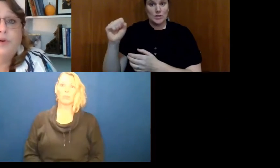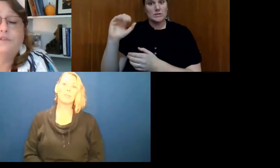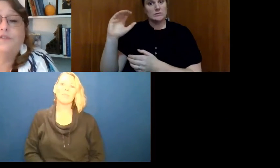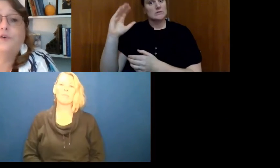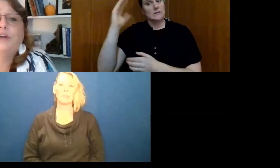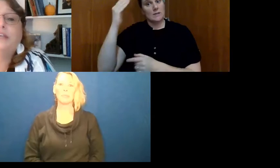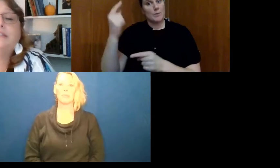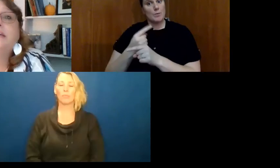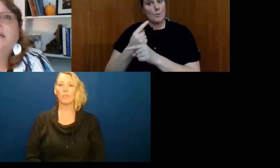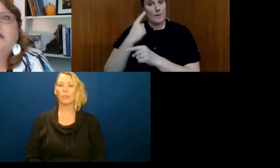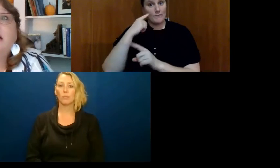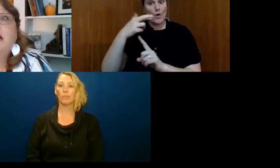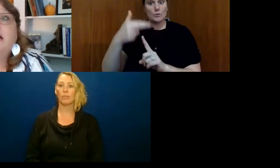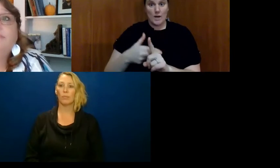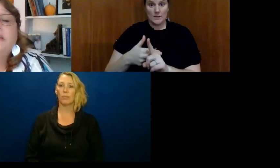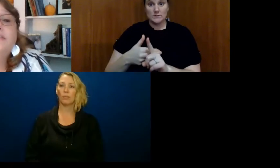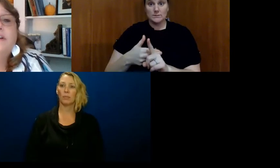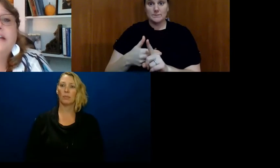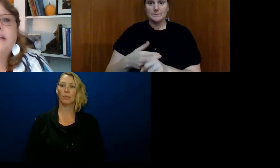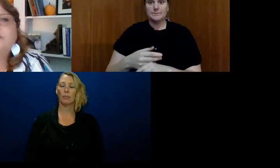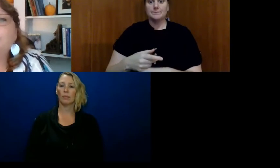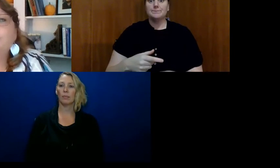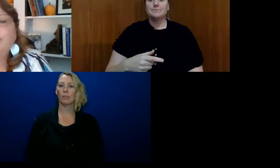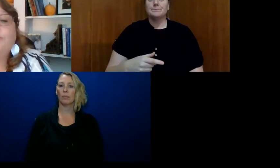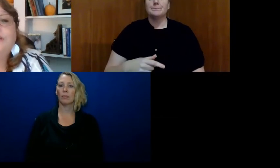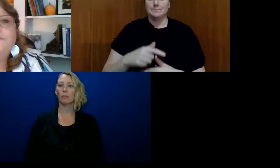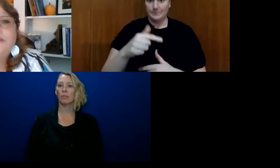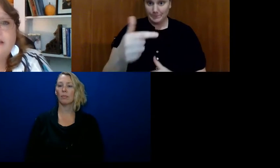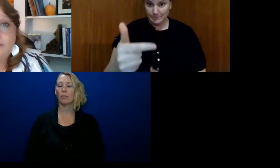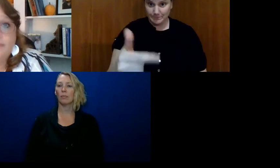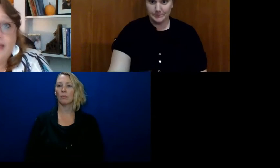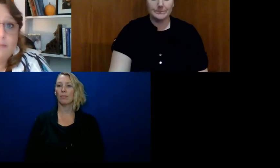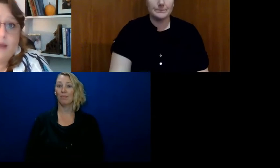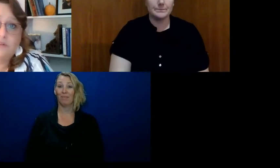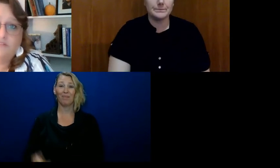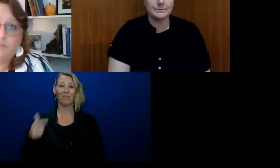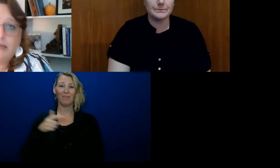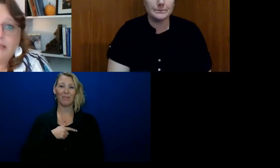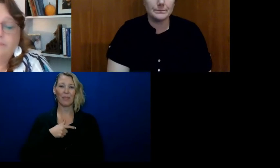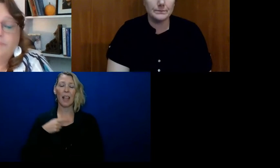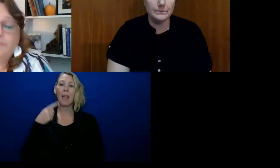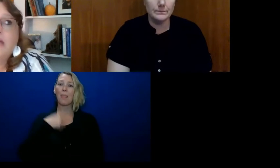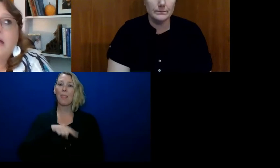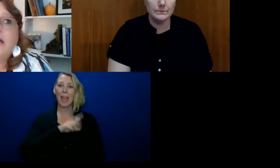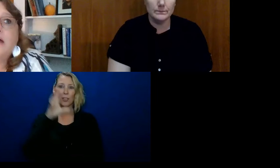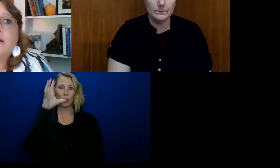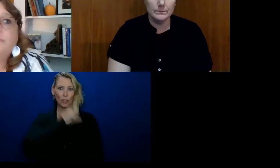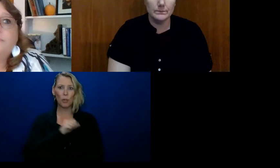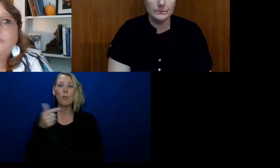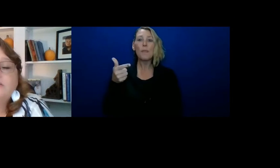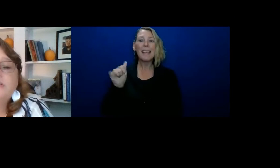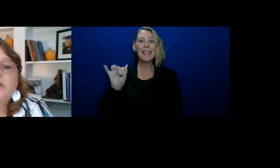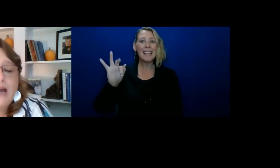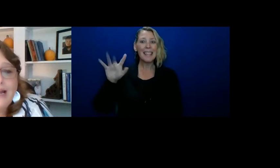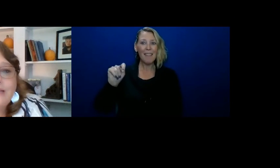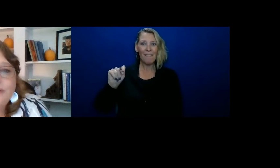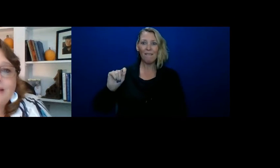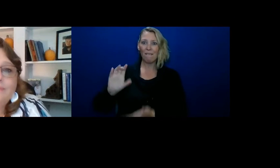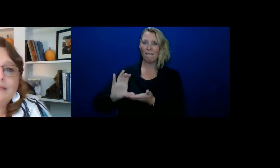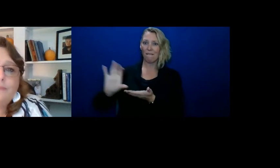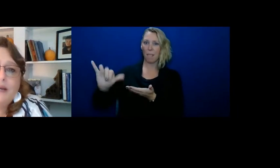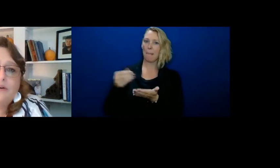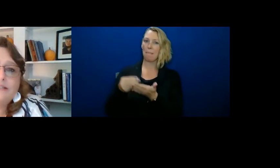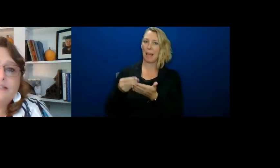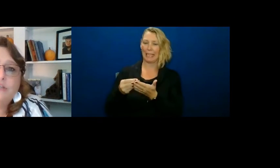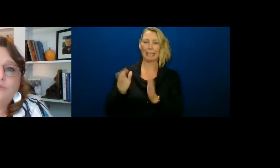appropriate for rent. They're going to assume that you're gifting them that amount of money. So I highly